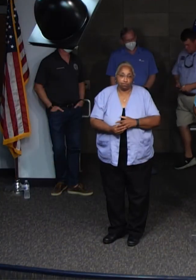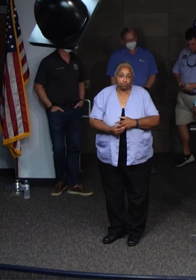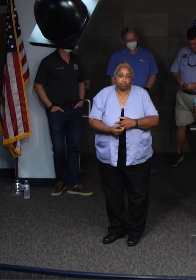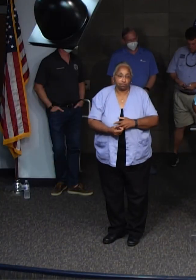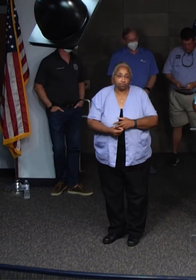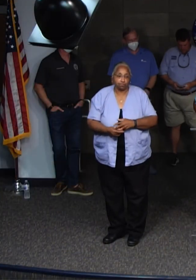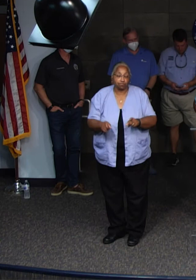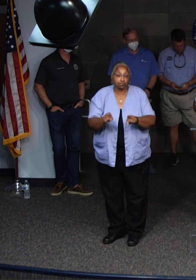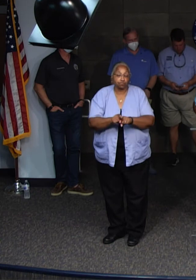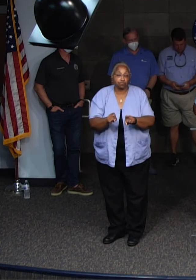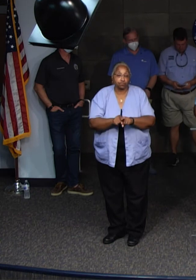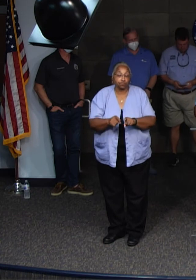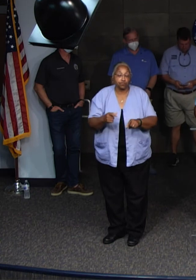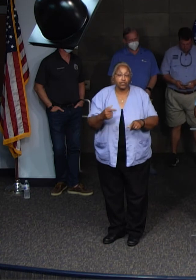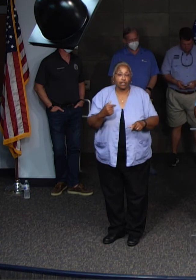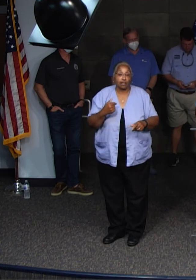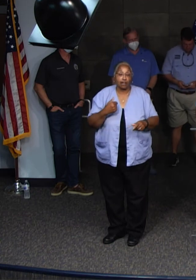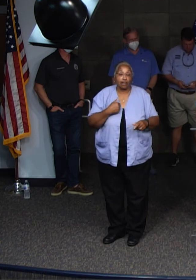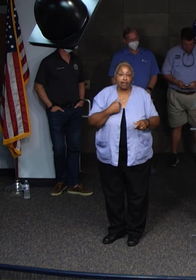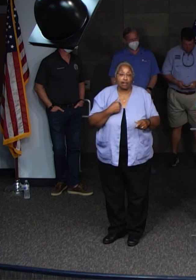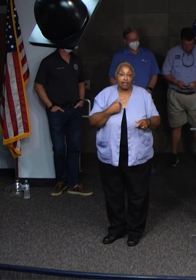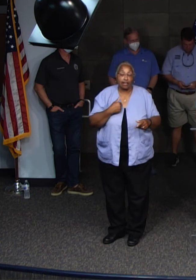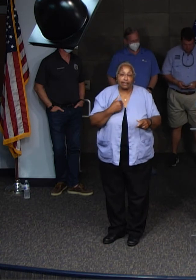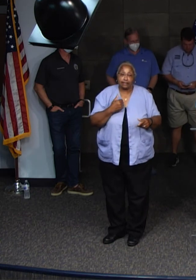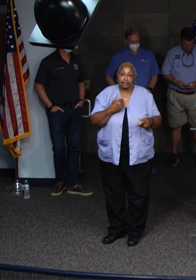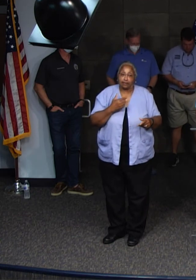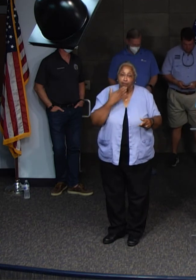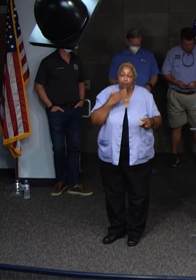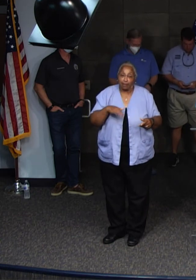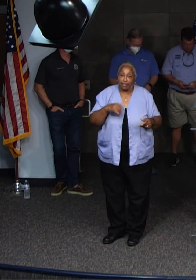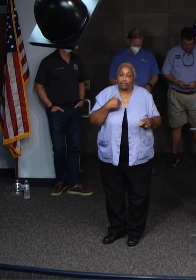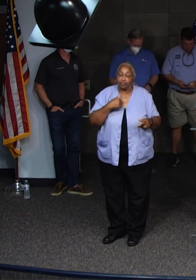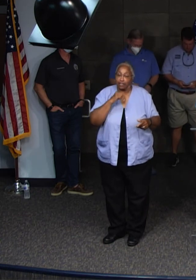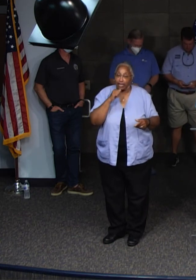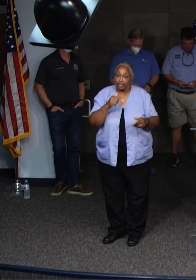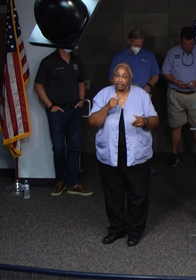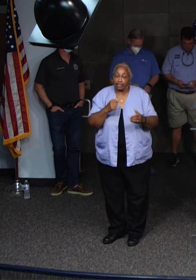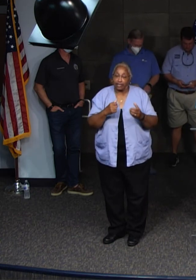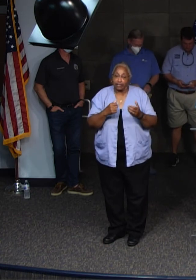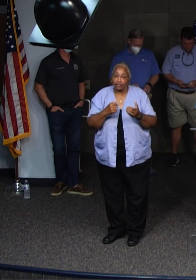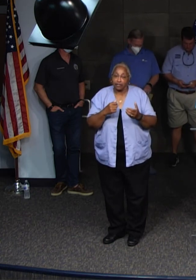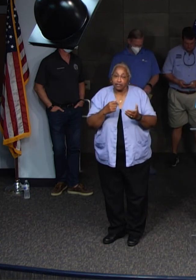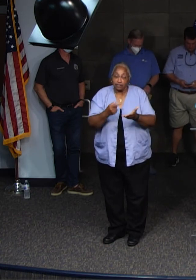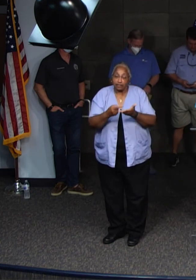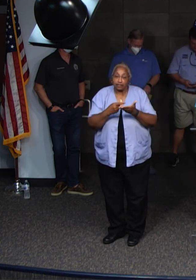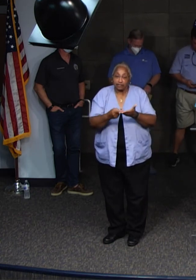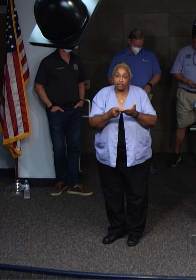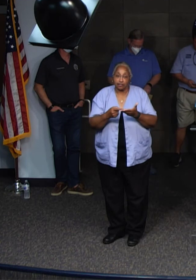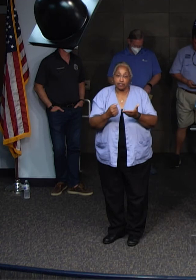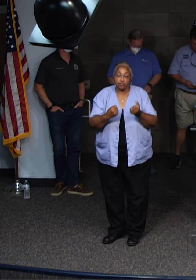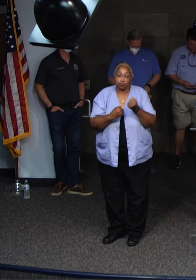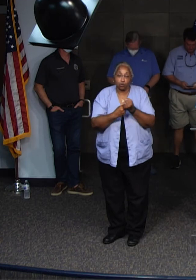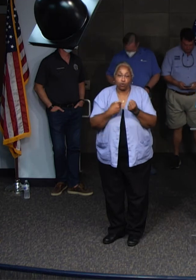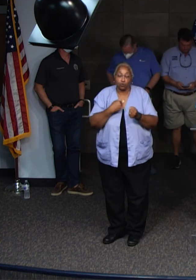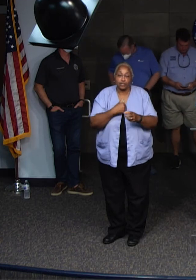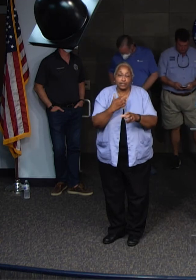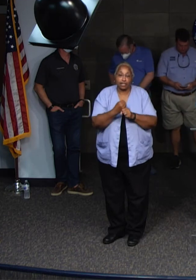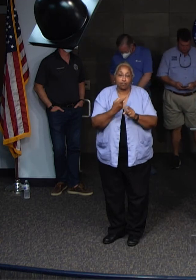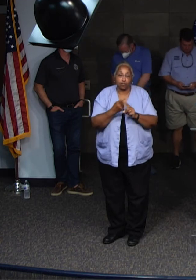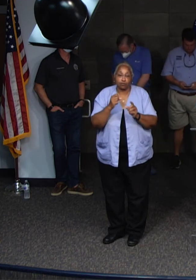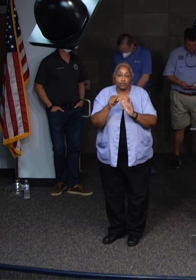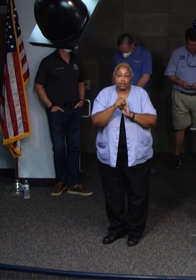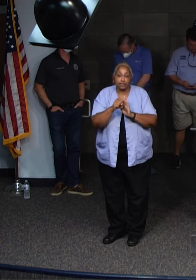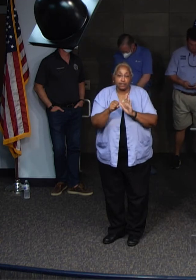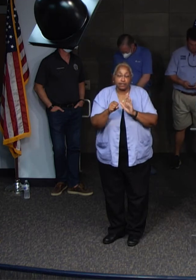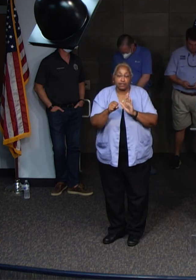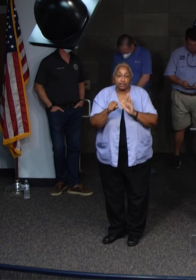Also, I'd be remiss if I did not mention the support and the help that we've received from State Representative